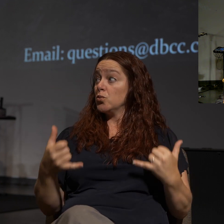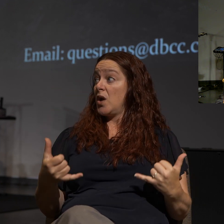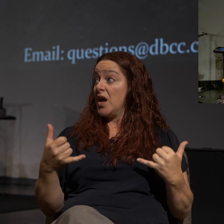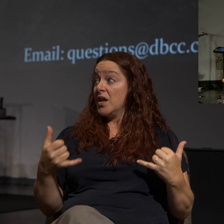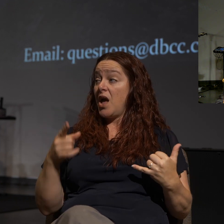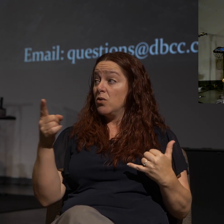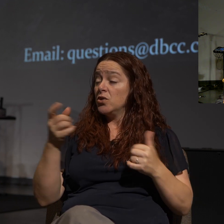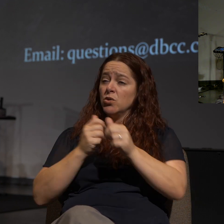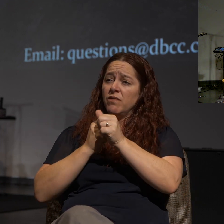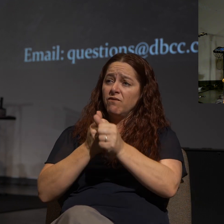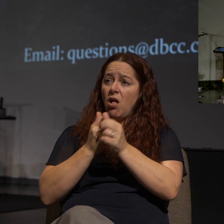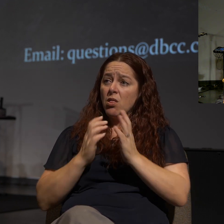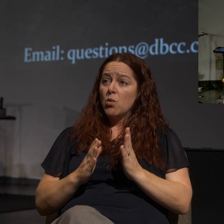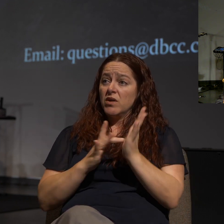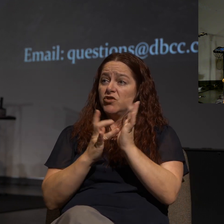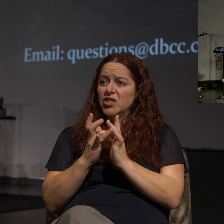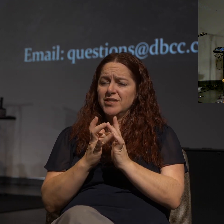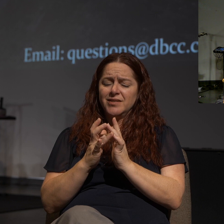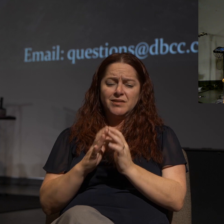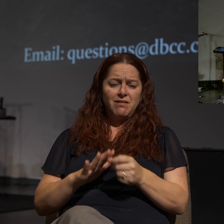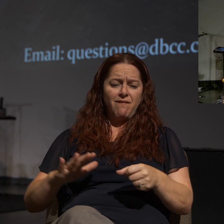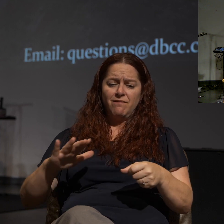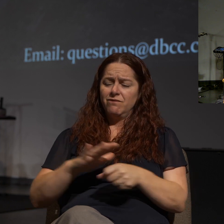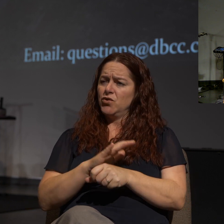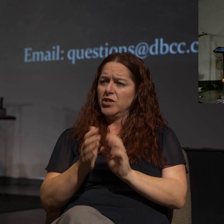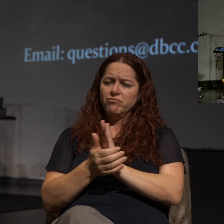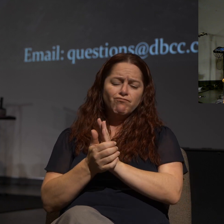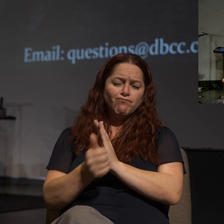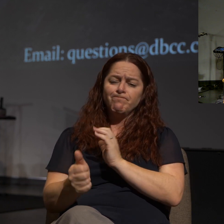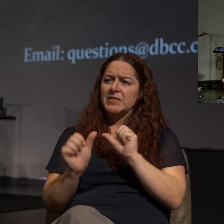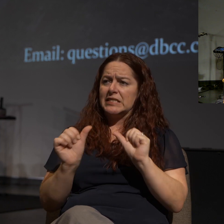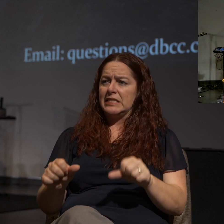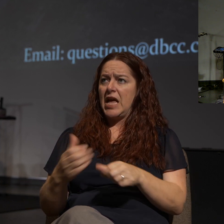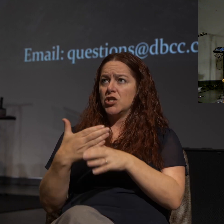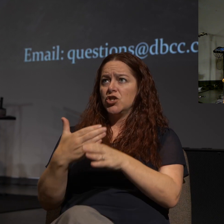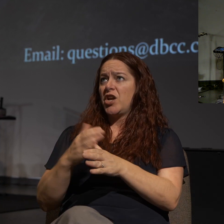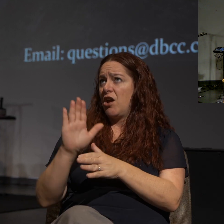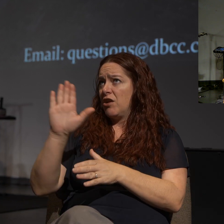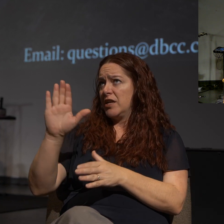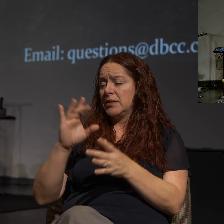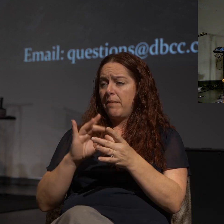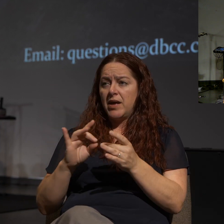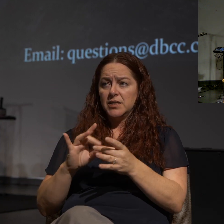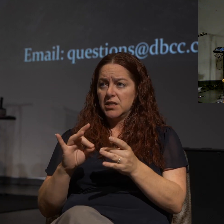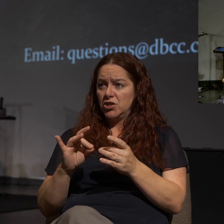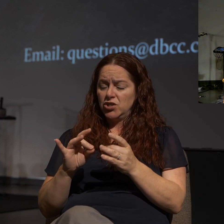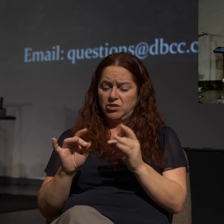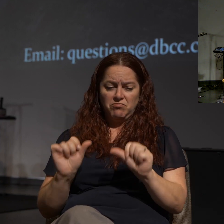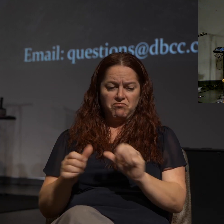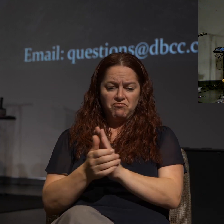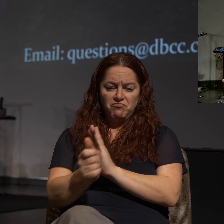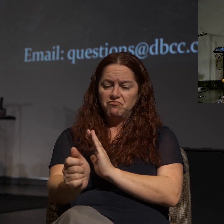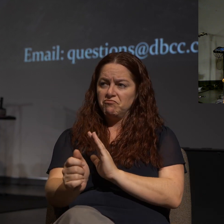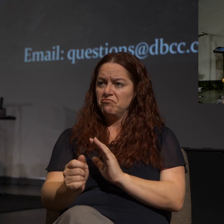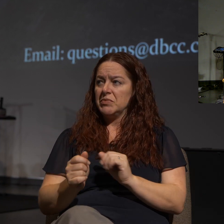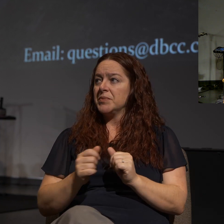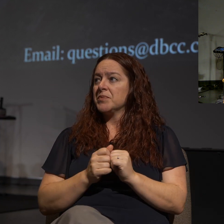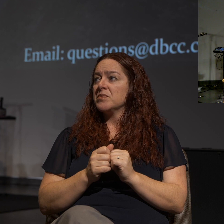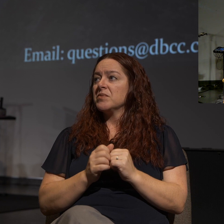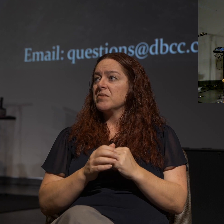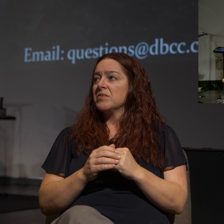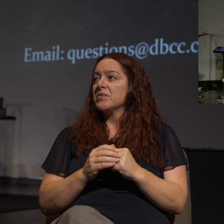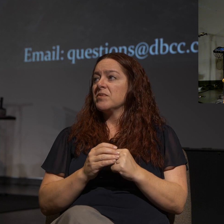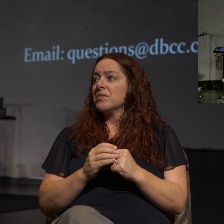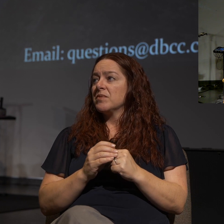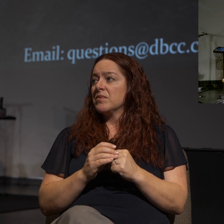as a follower of Jesus, are fully equipped to share his message. You are fully equipped. And here's just a couple simple ways to remind